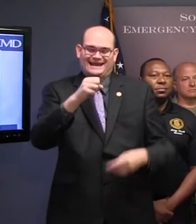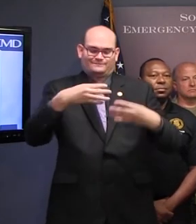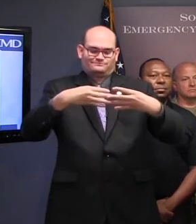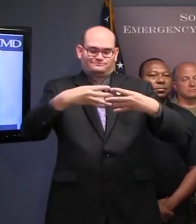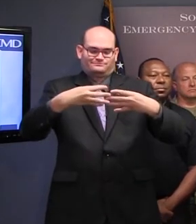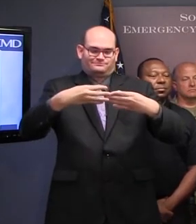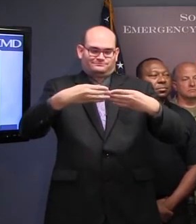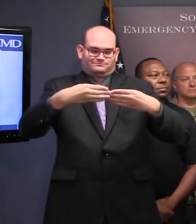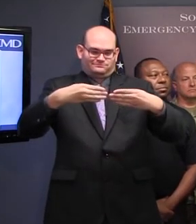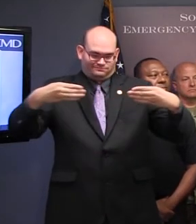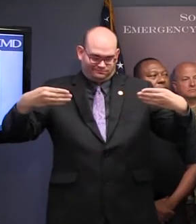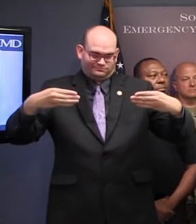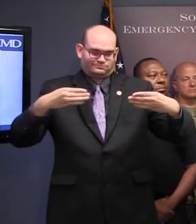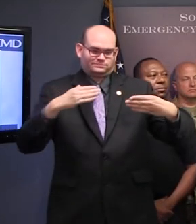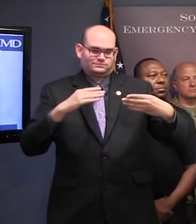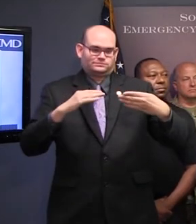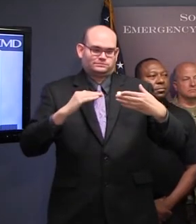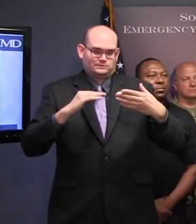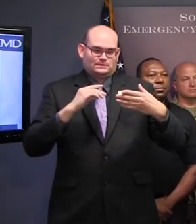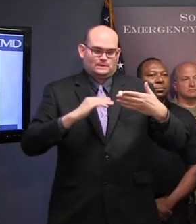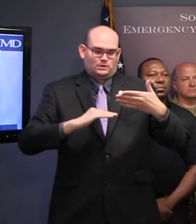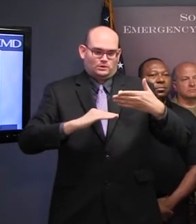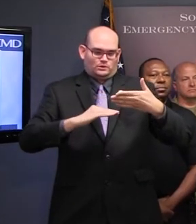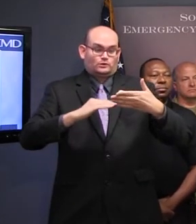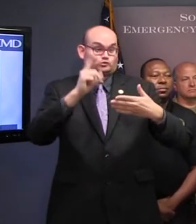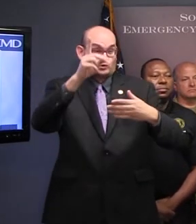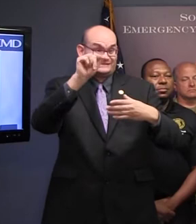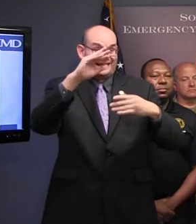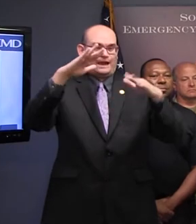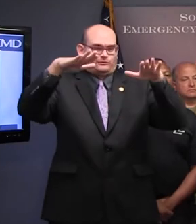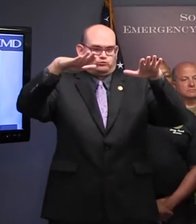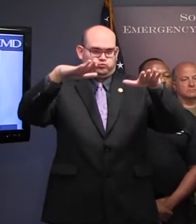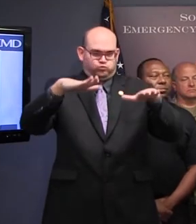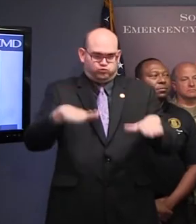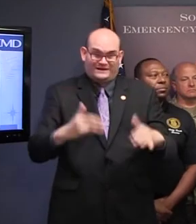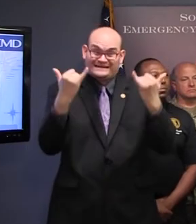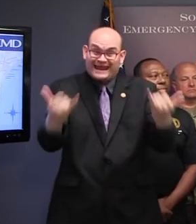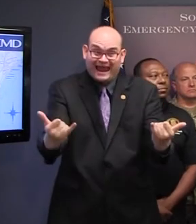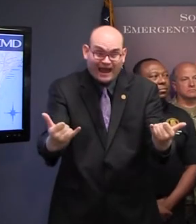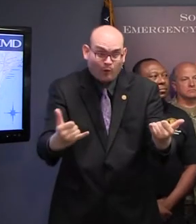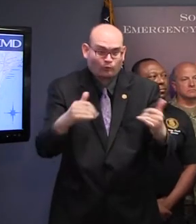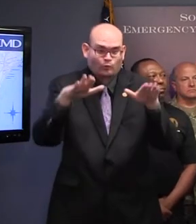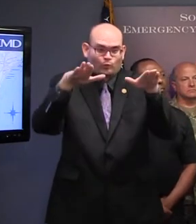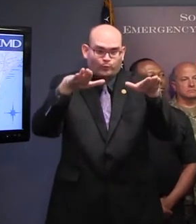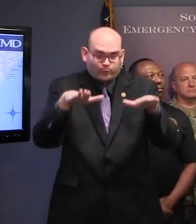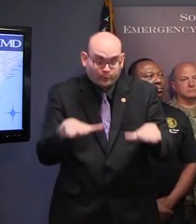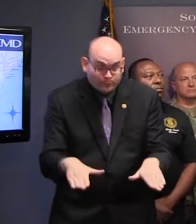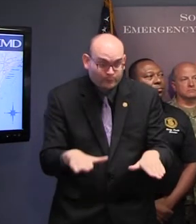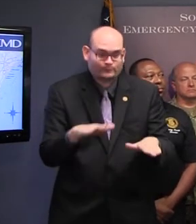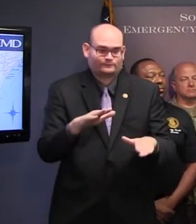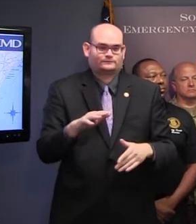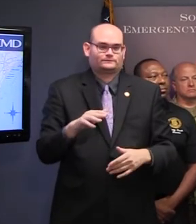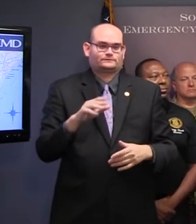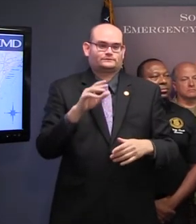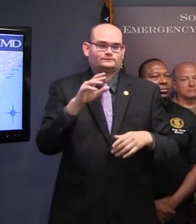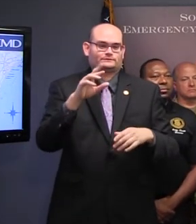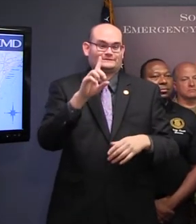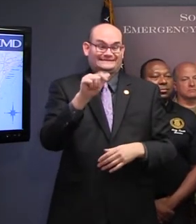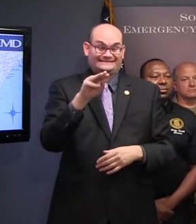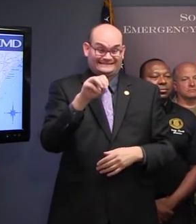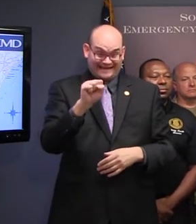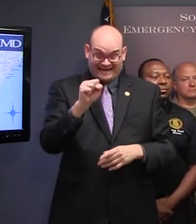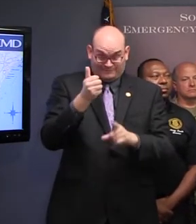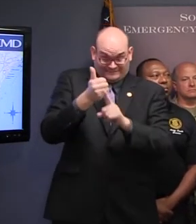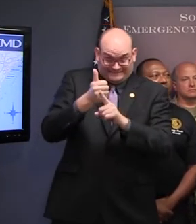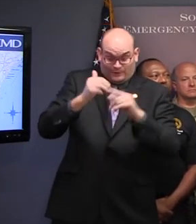rain levels. What that means under the law is they should go examine the dams, understand that rain is